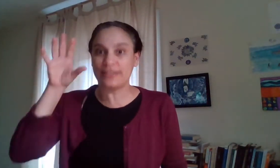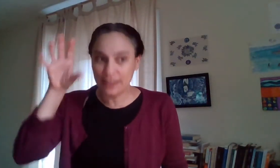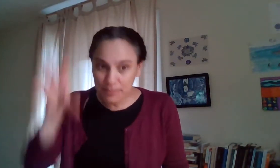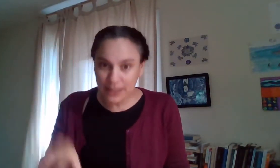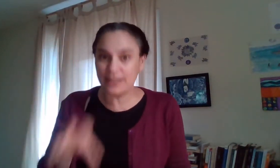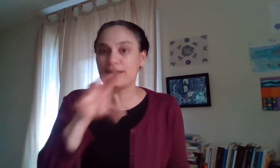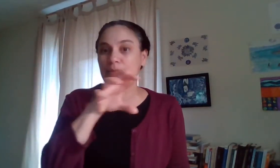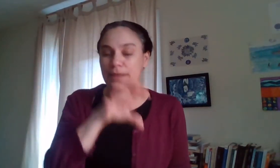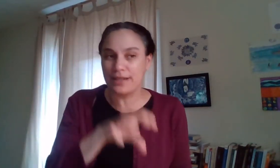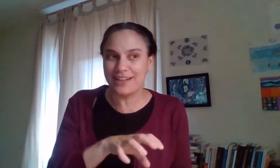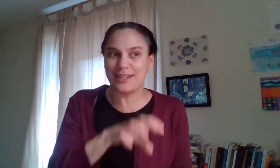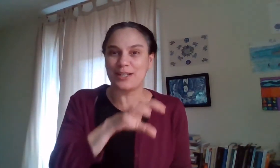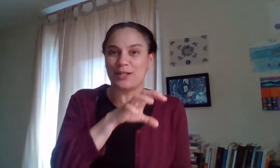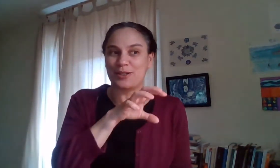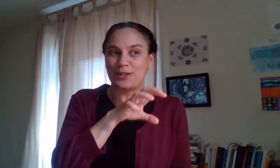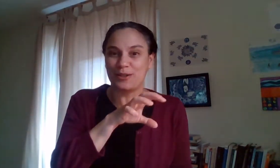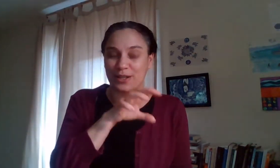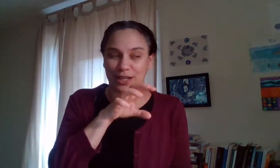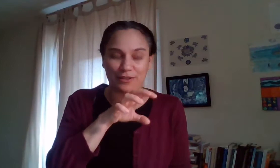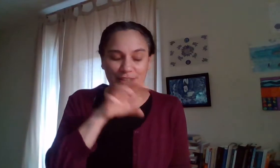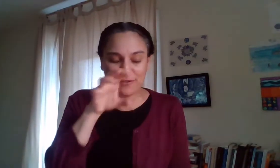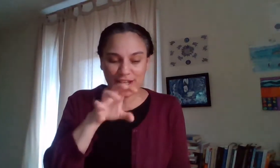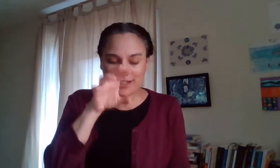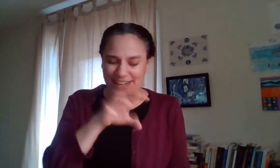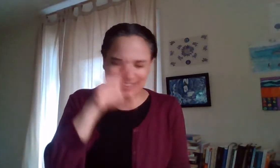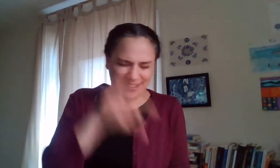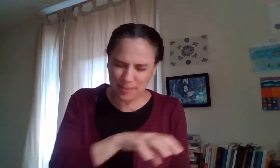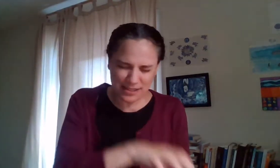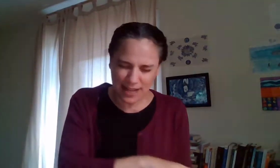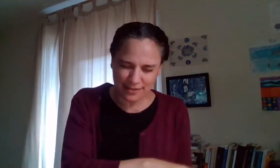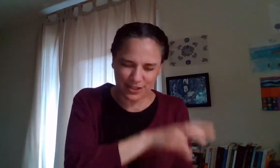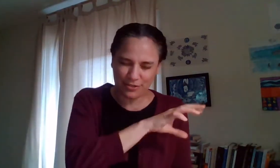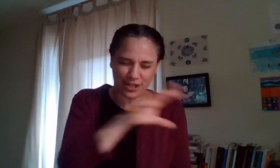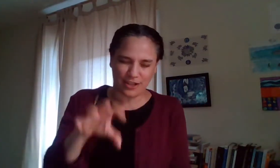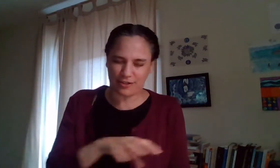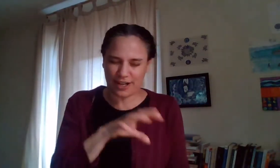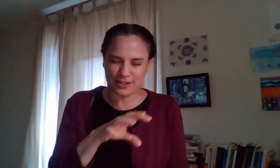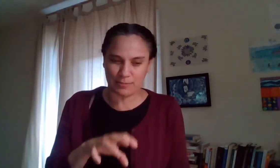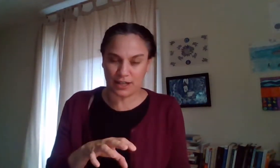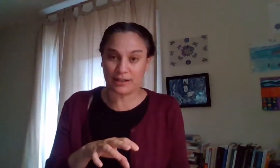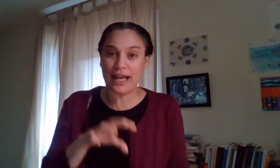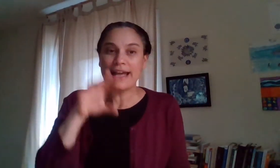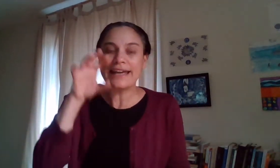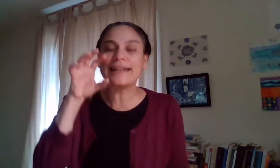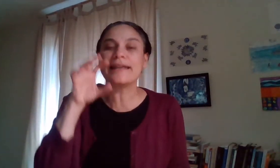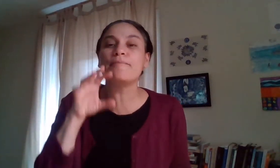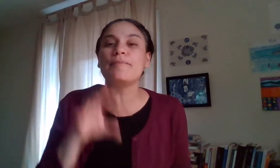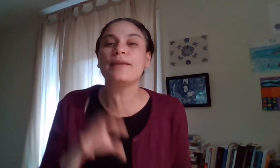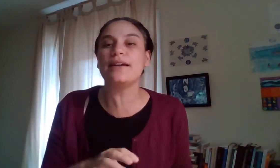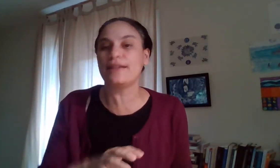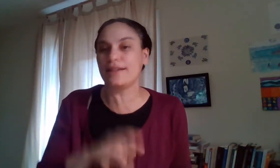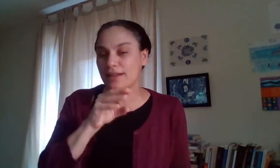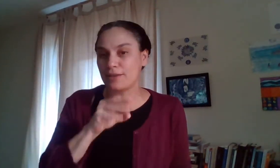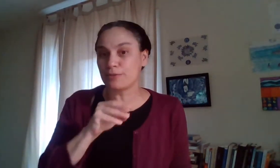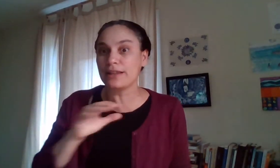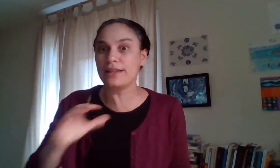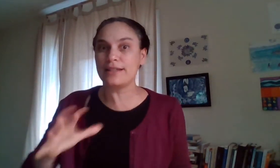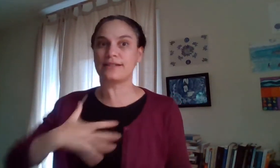immediately beginning to even if they take the deepest dive into their writer's block it immediately releases